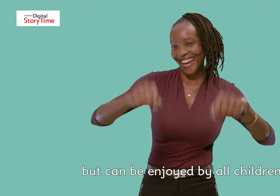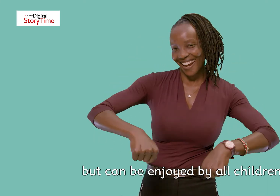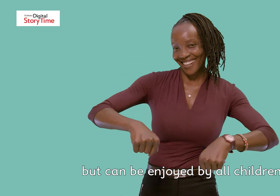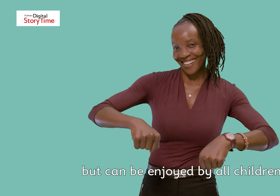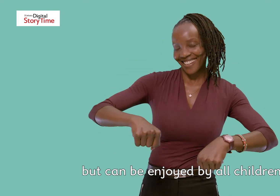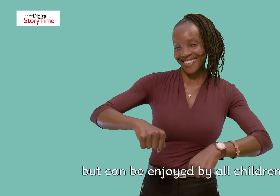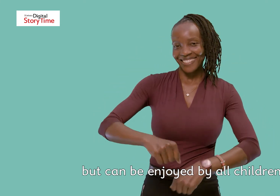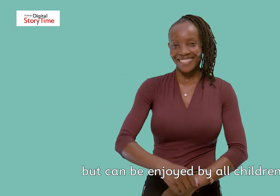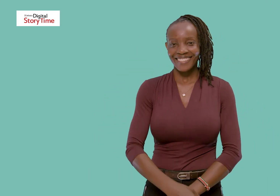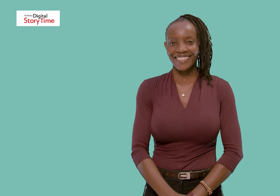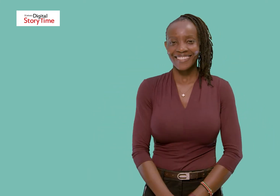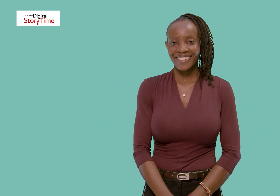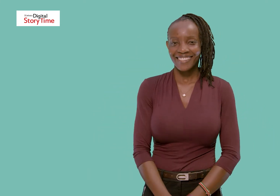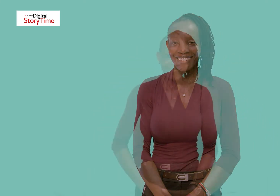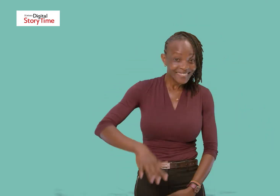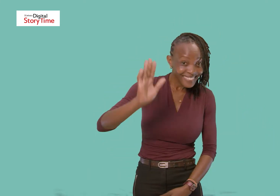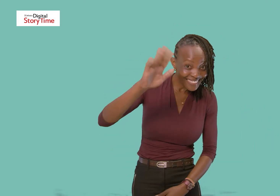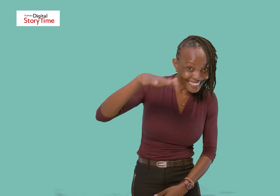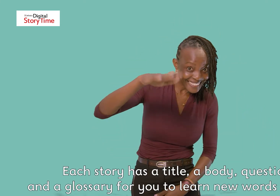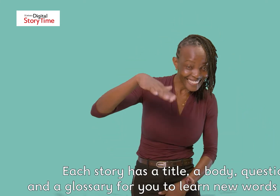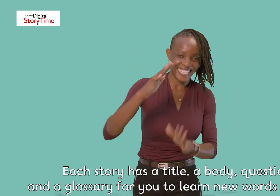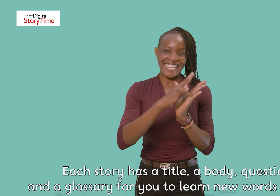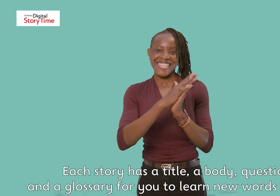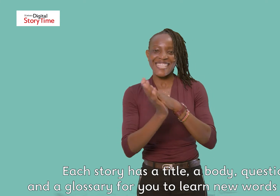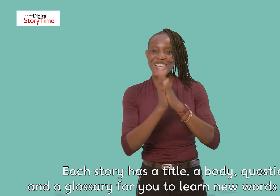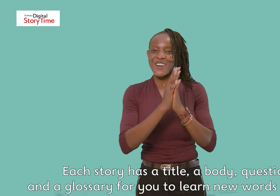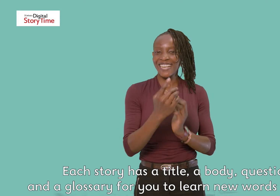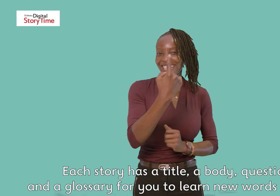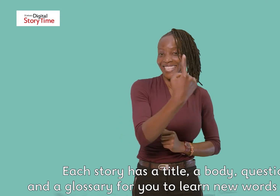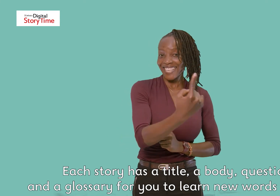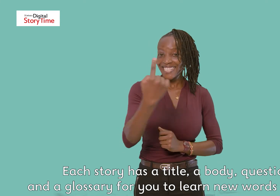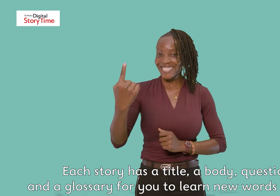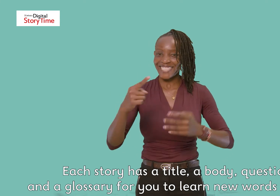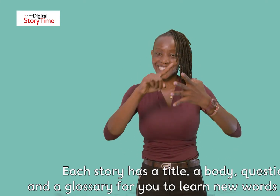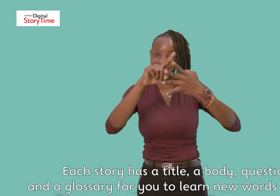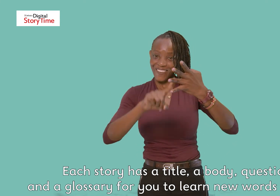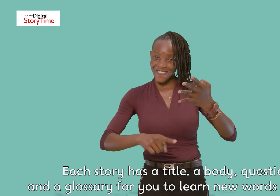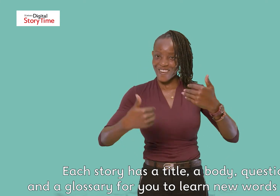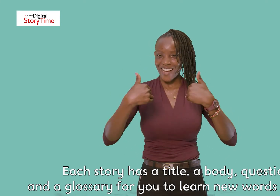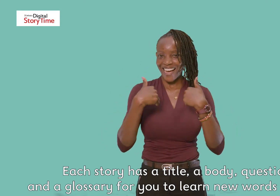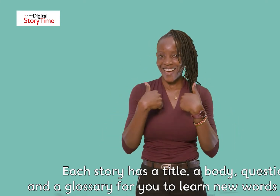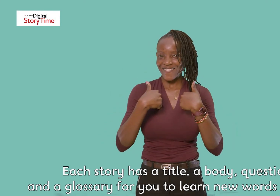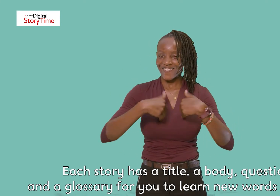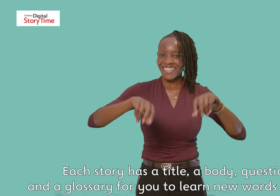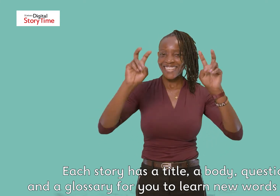each story has a title a body questions